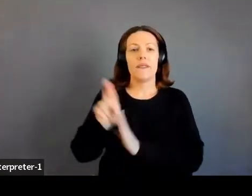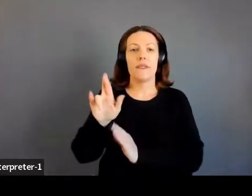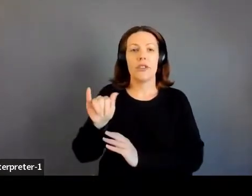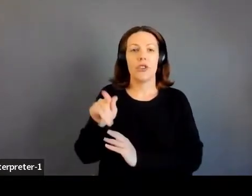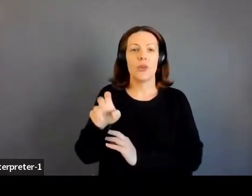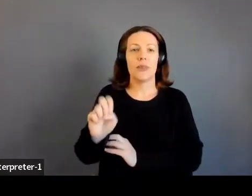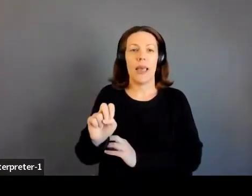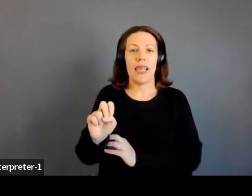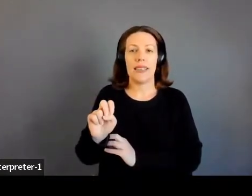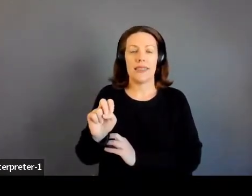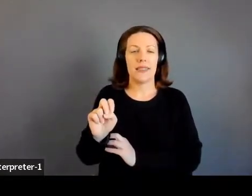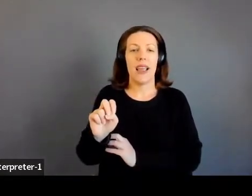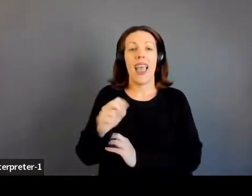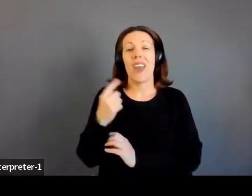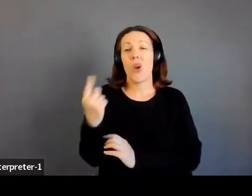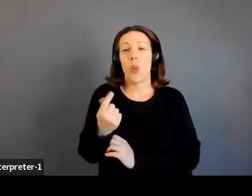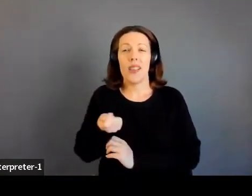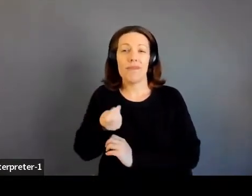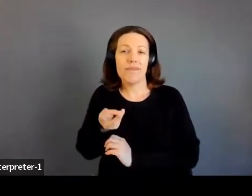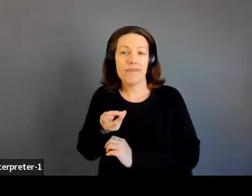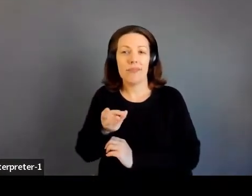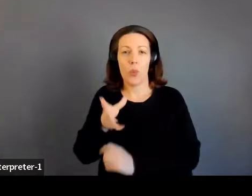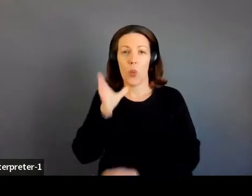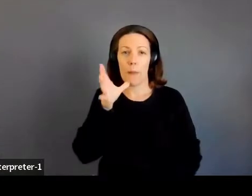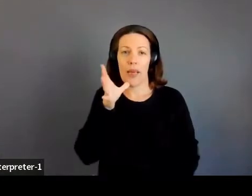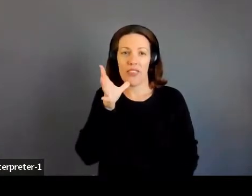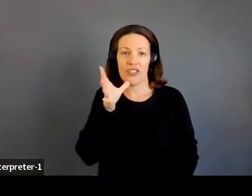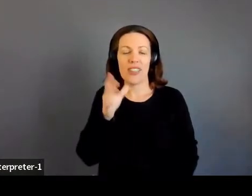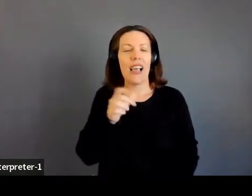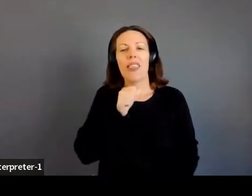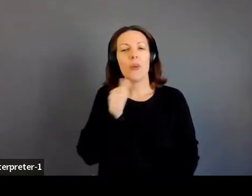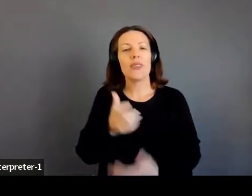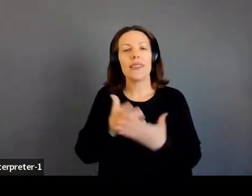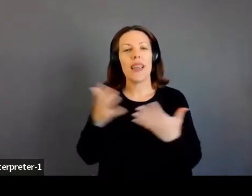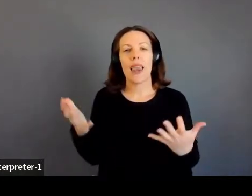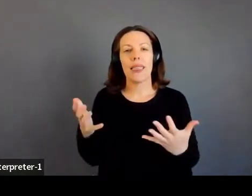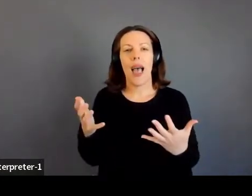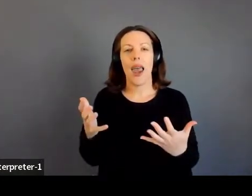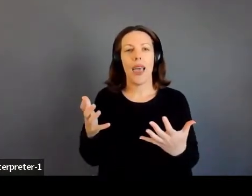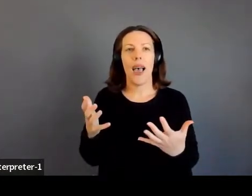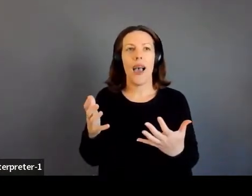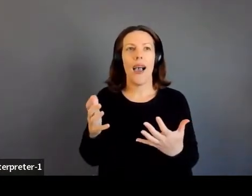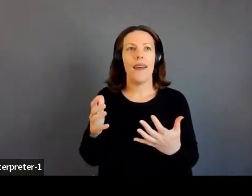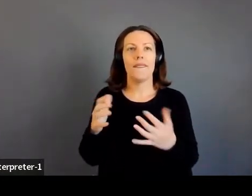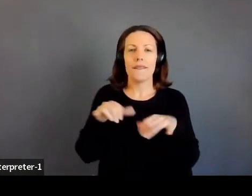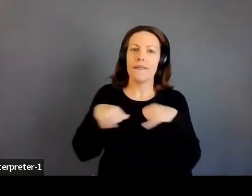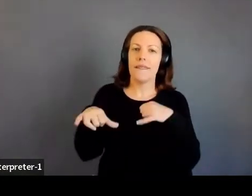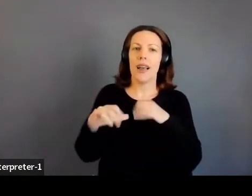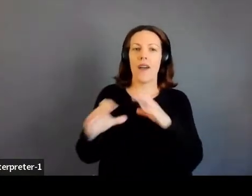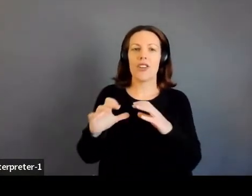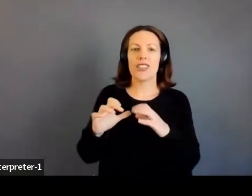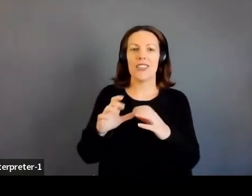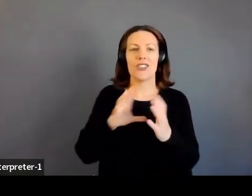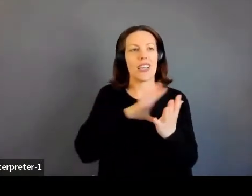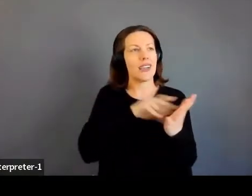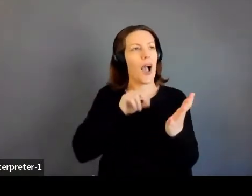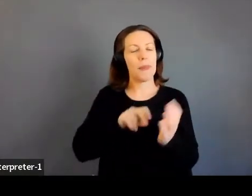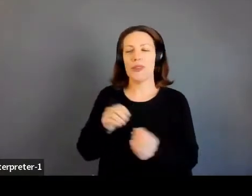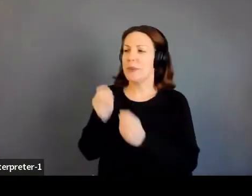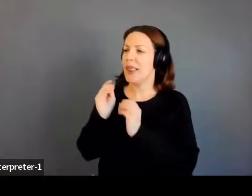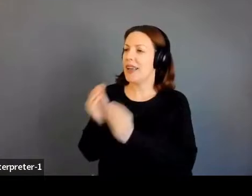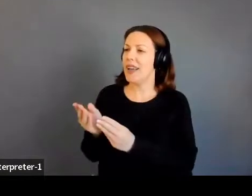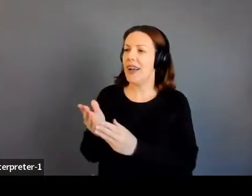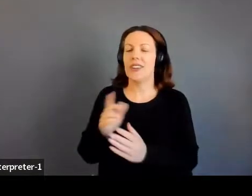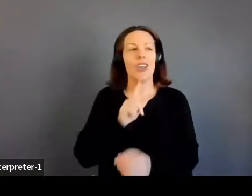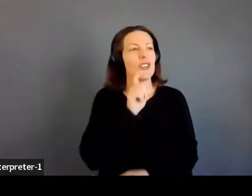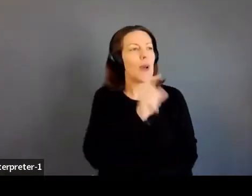a handful of those women have been mothers, there are not a lot of anecdotal conversations that I was able to pull from to be like, well, how did you answer